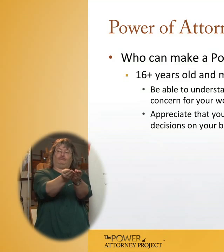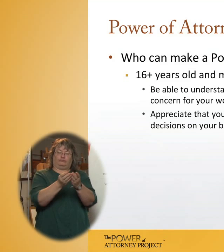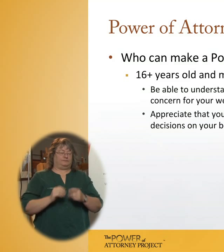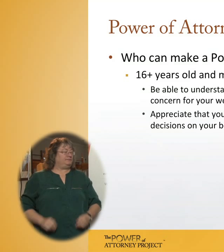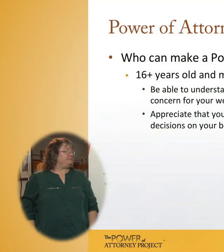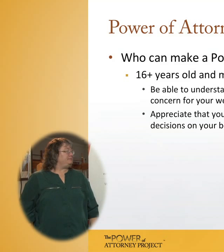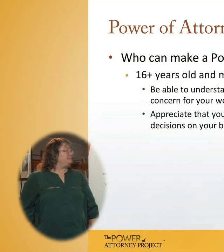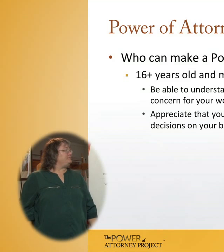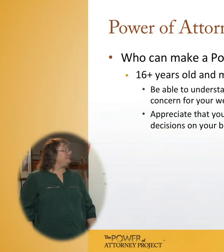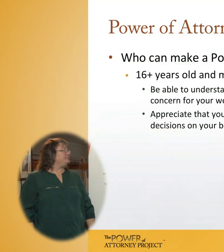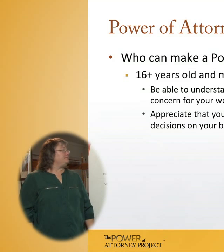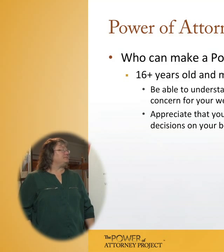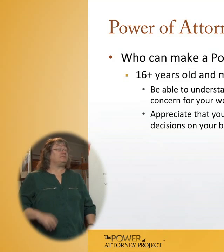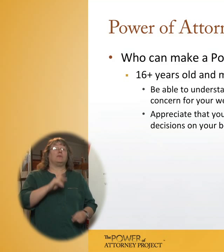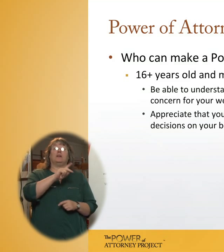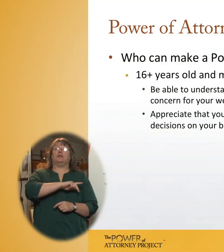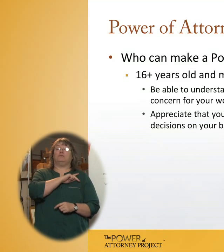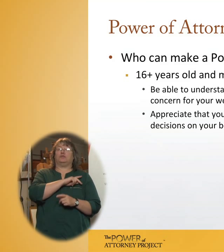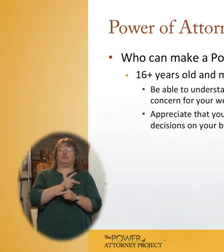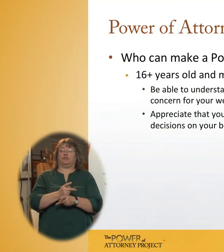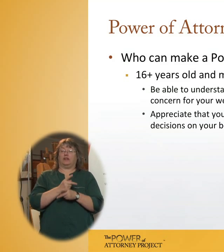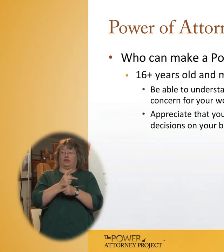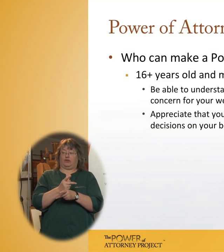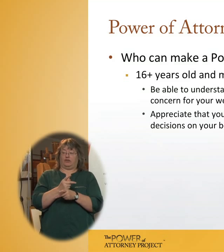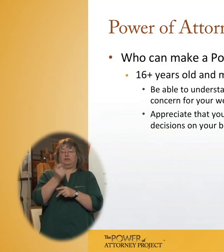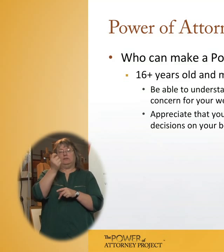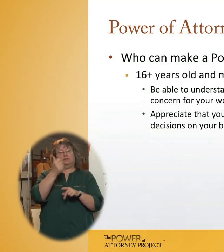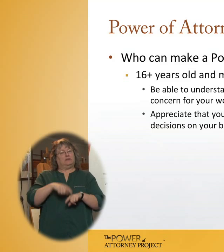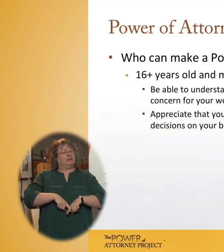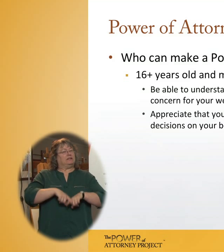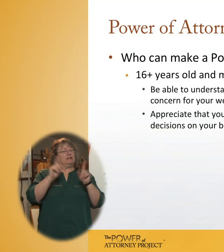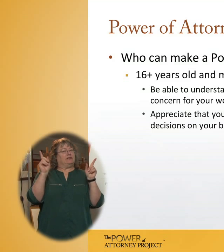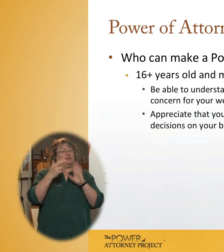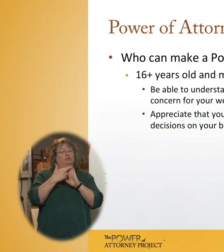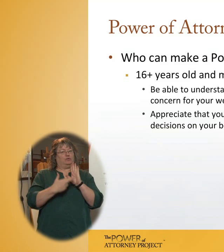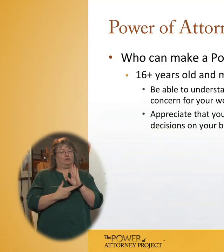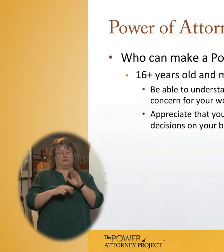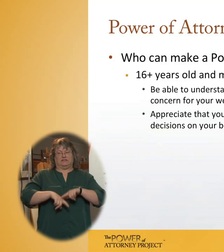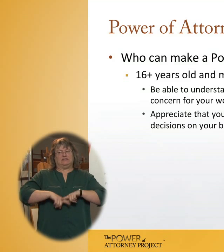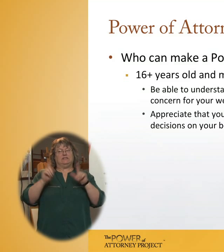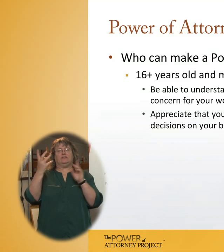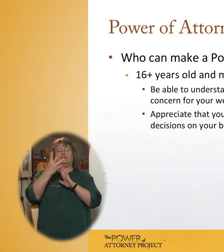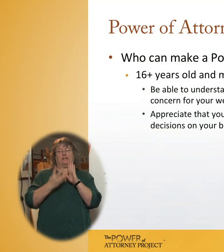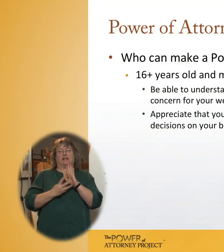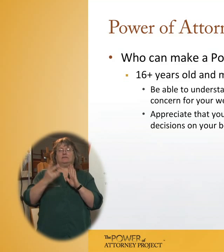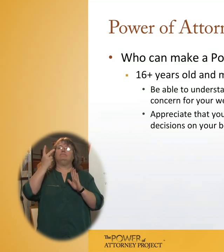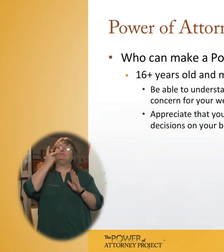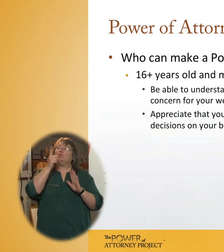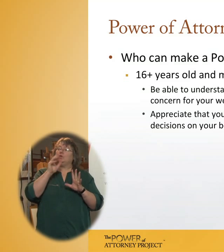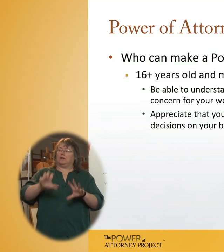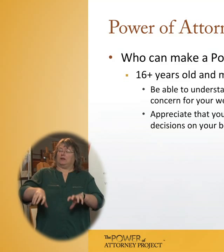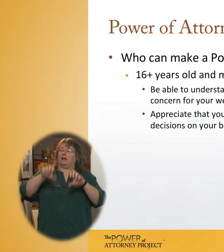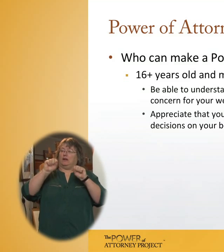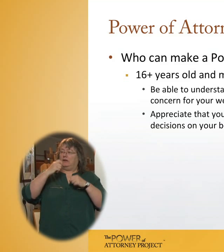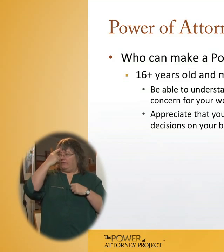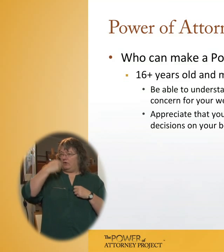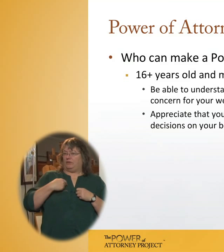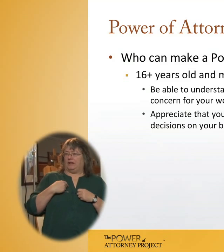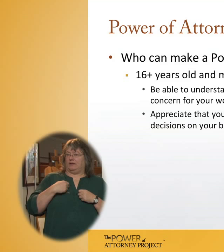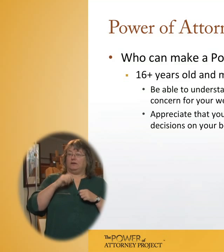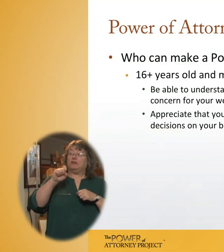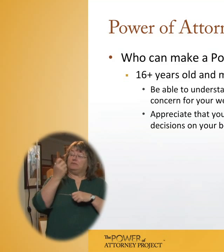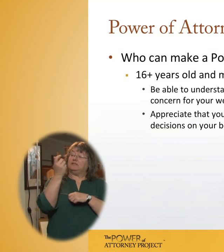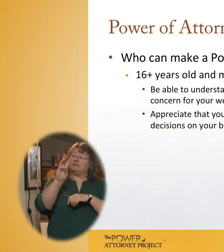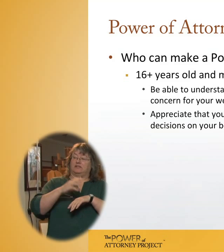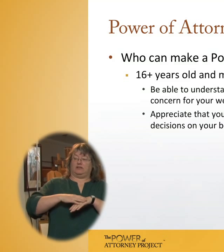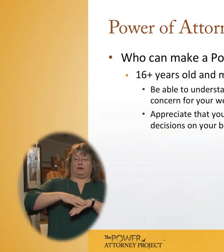So talking a bit about personal care, slightly different thresholds and capacity tests for whom can act. You only need to be 16